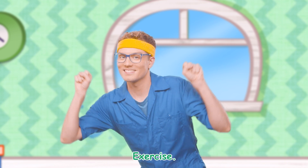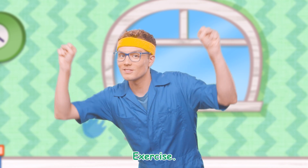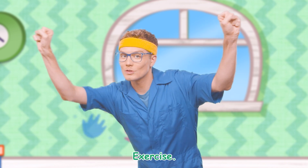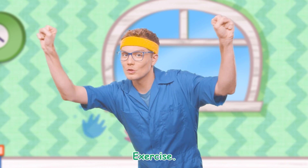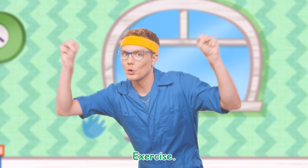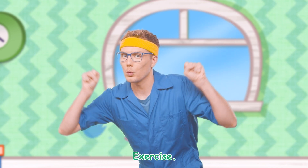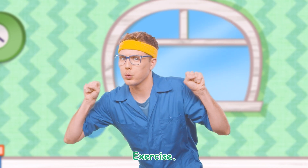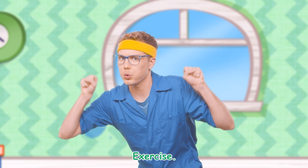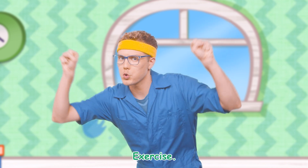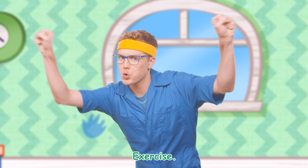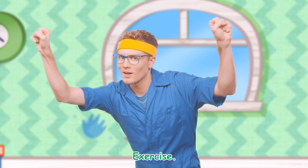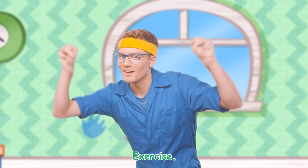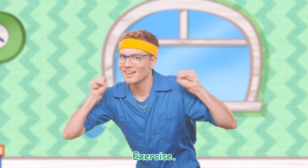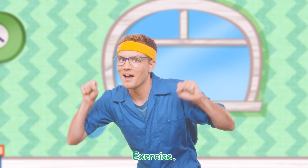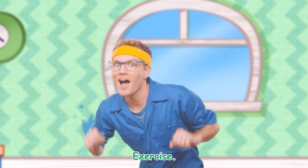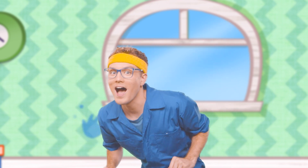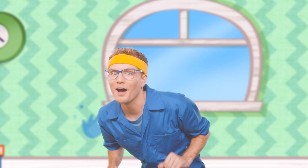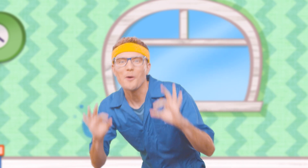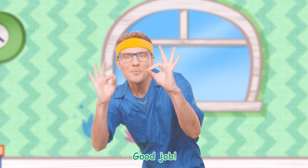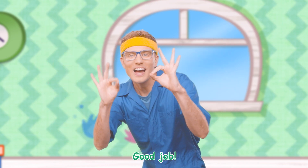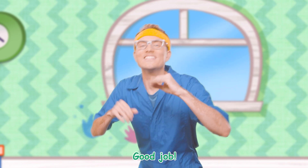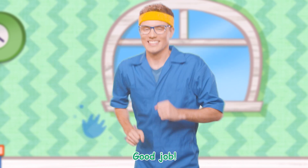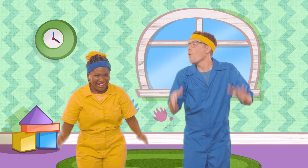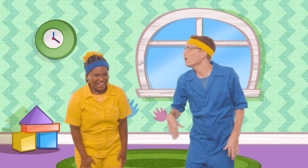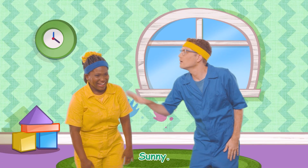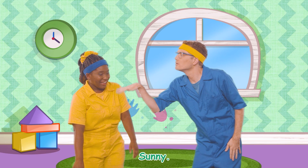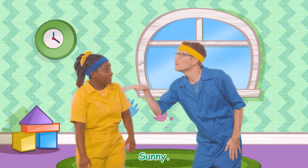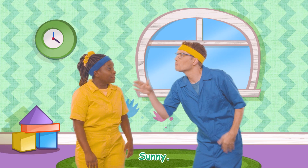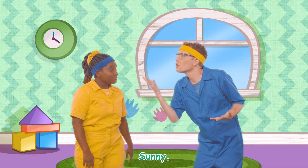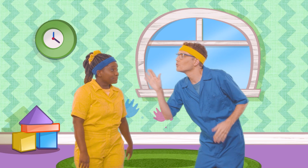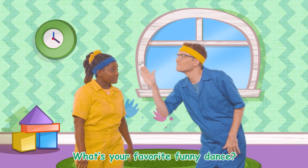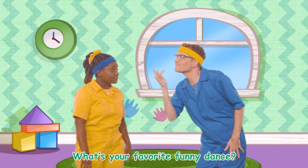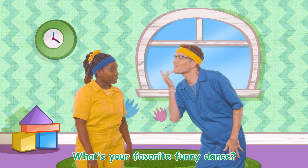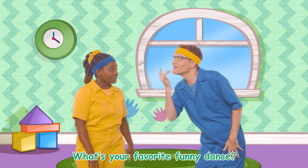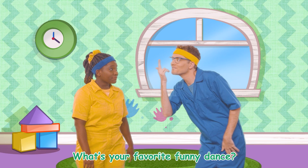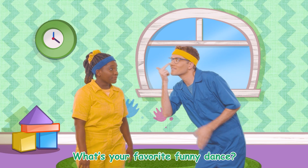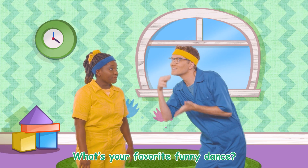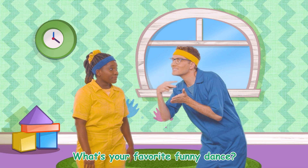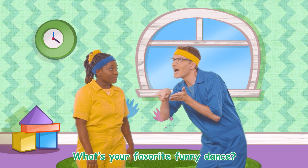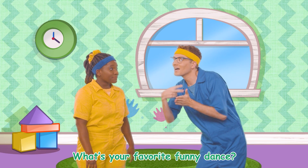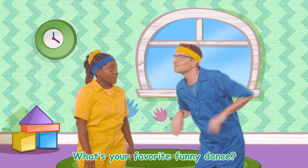EXERCISE Good job! Sunny, what's your favorite funny dance?